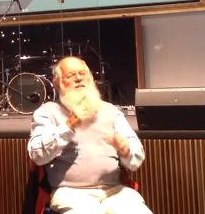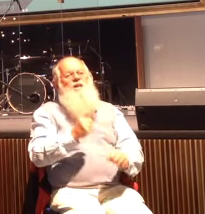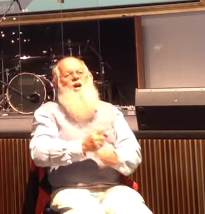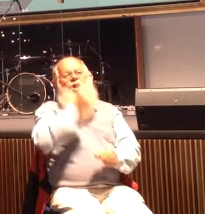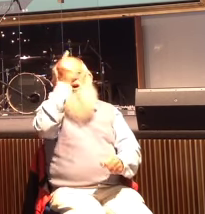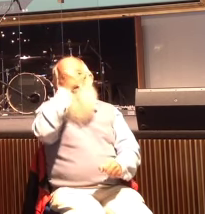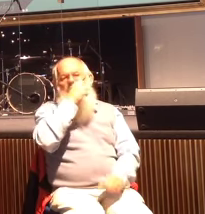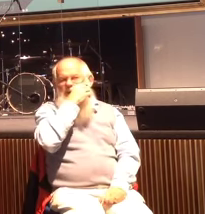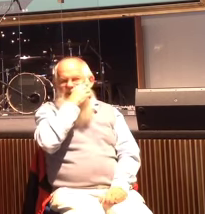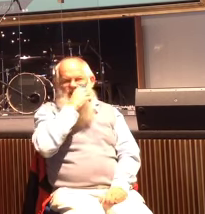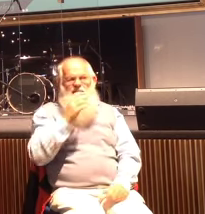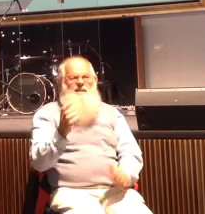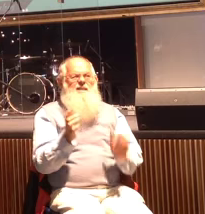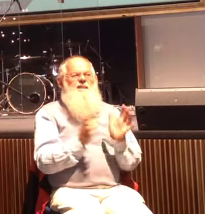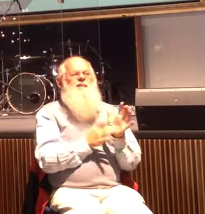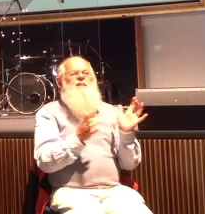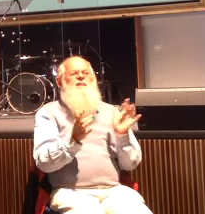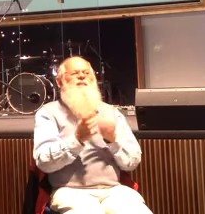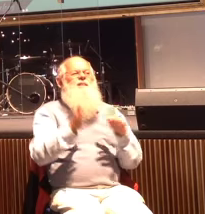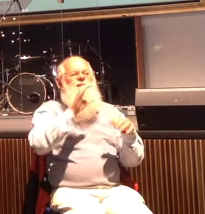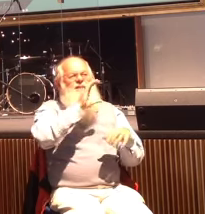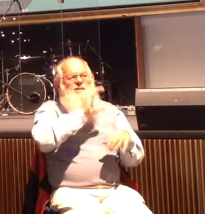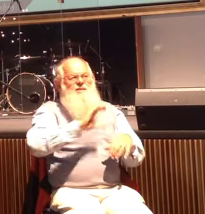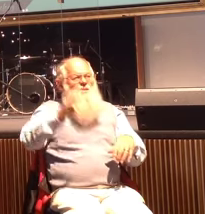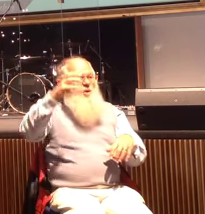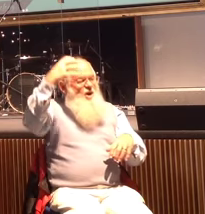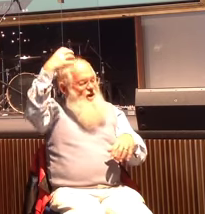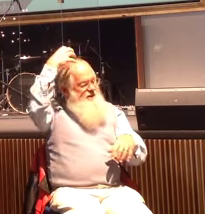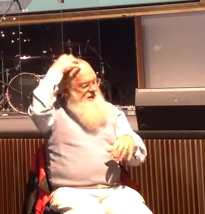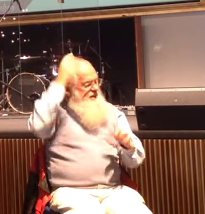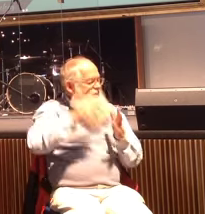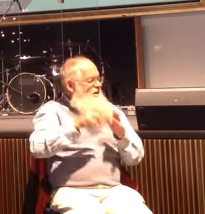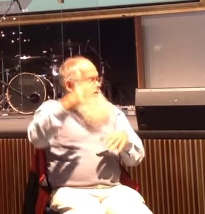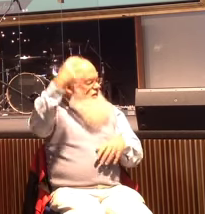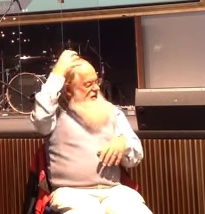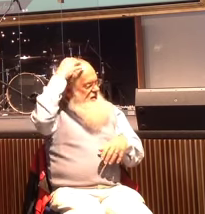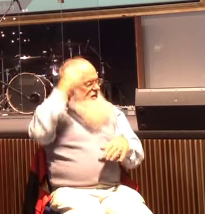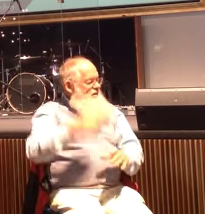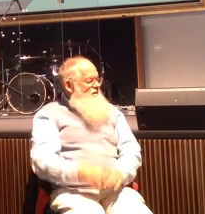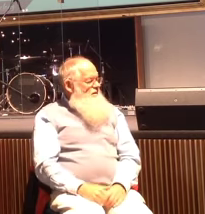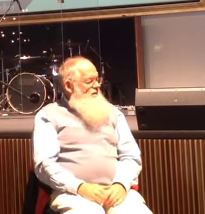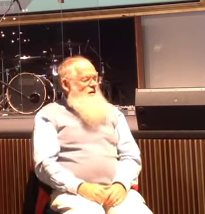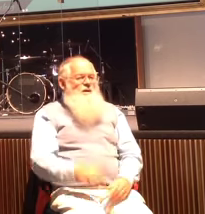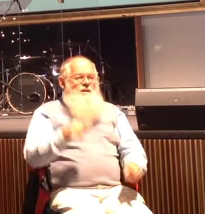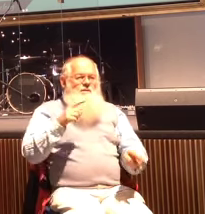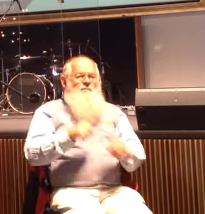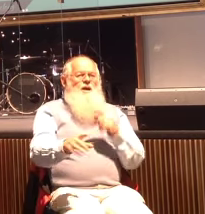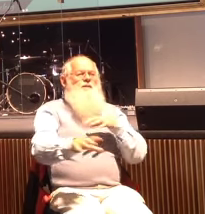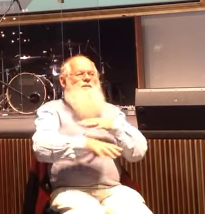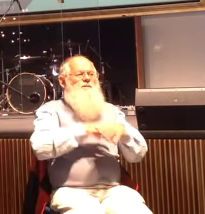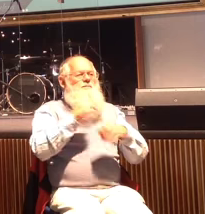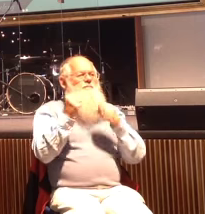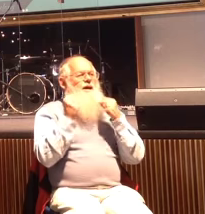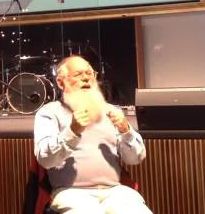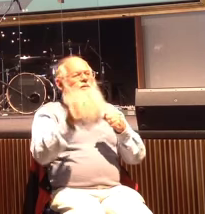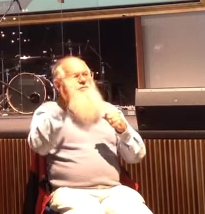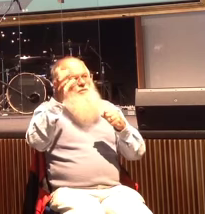Jesus Christ, King of Kings, most powerful being, our